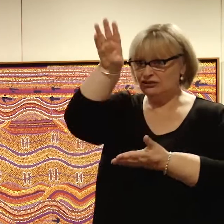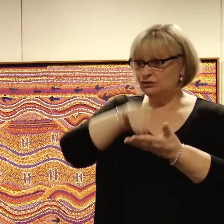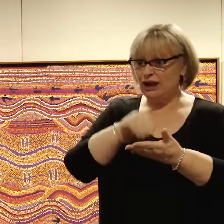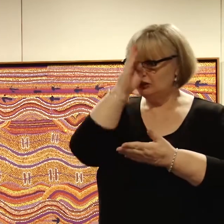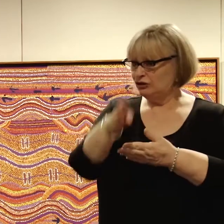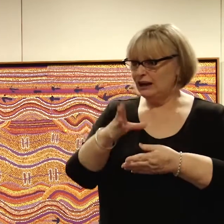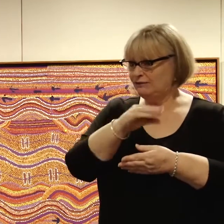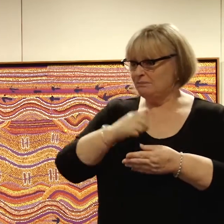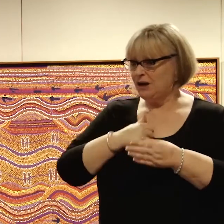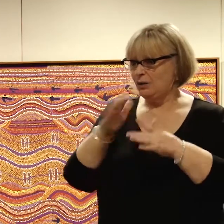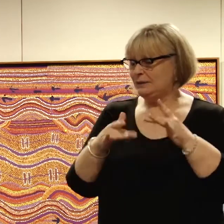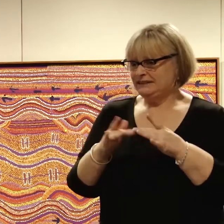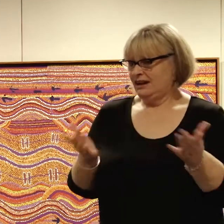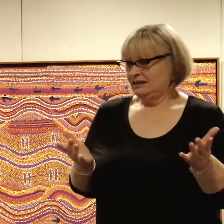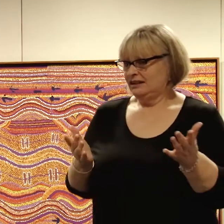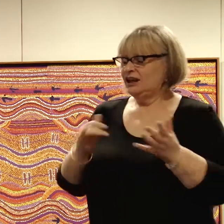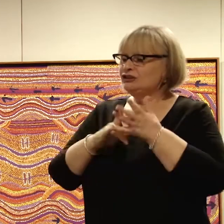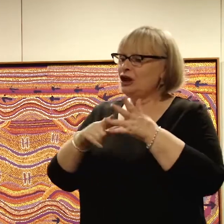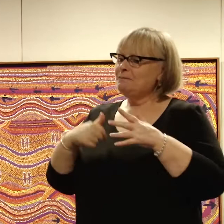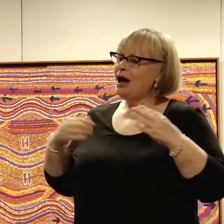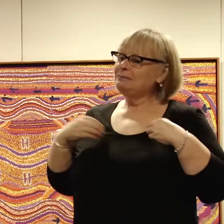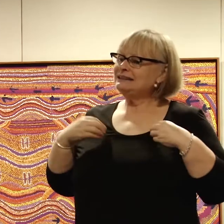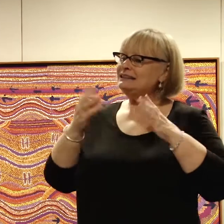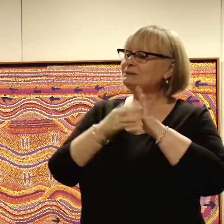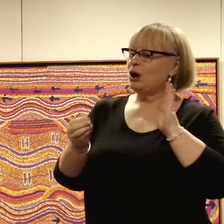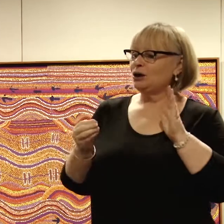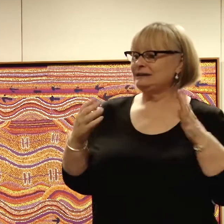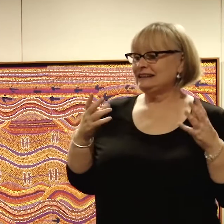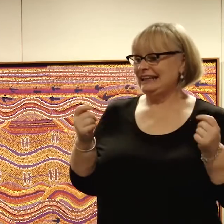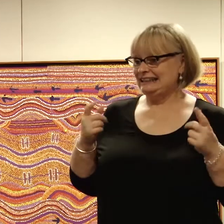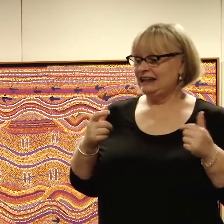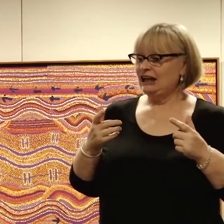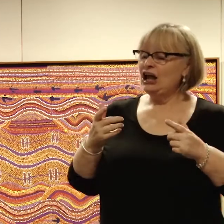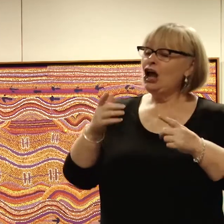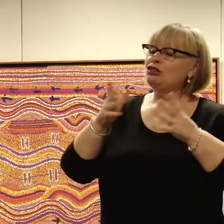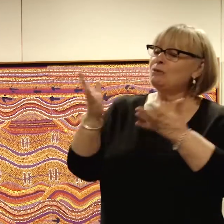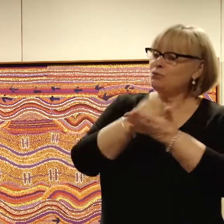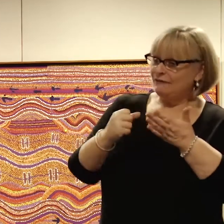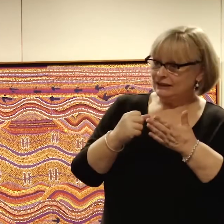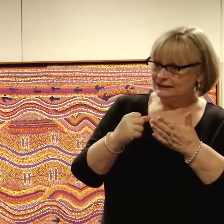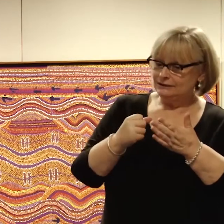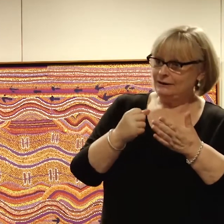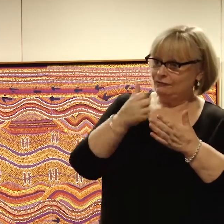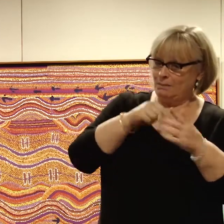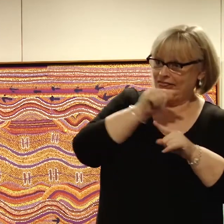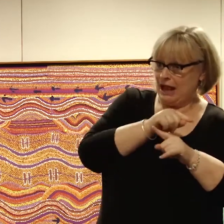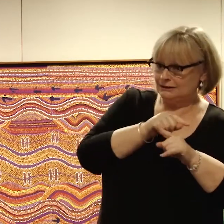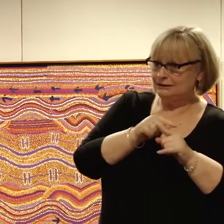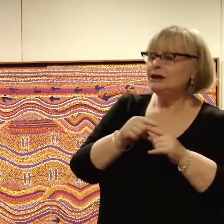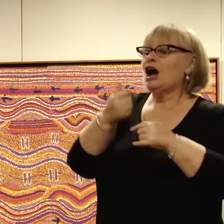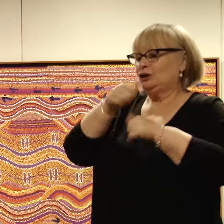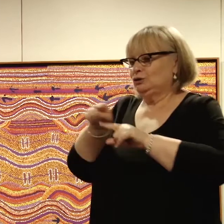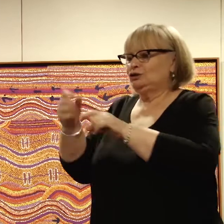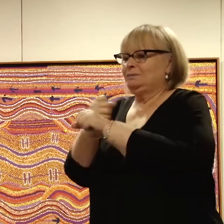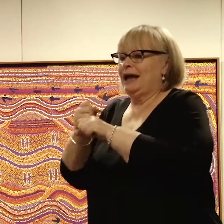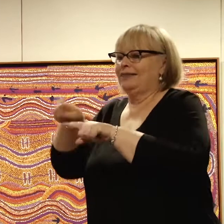Productions website. So my business model is a simple one. The profits from the previous project go on to make the next project. I'm